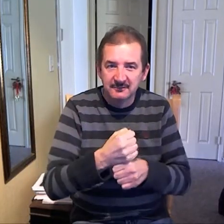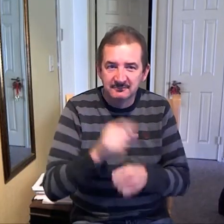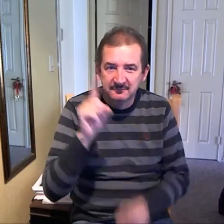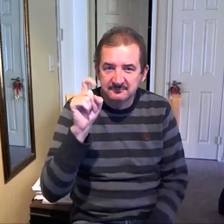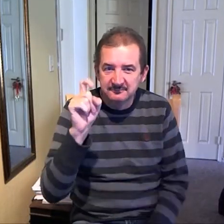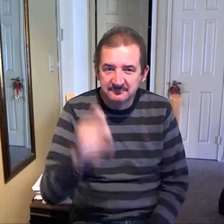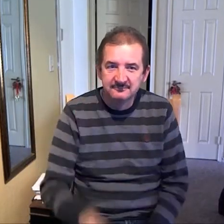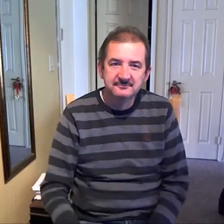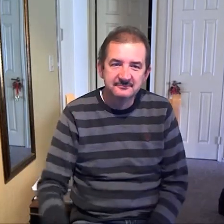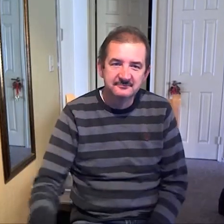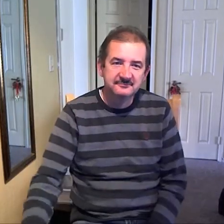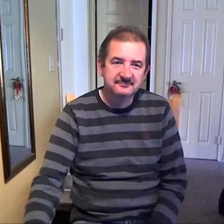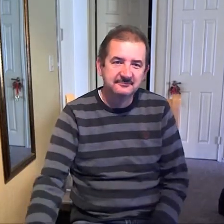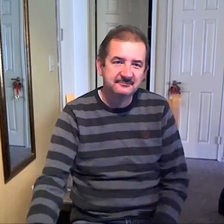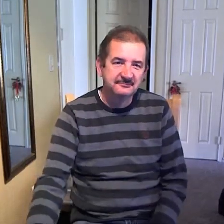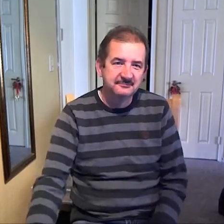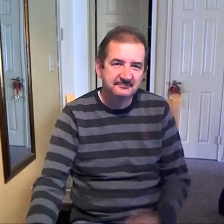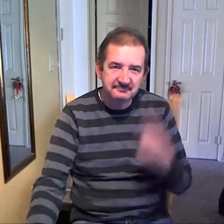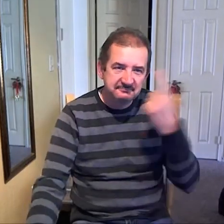Please, please, please, just get me down from here.